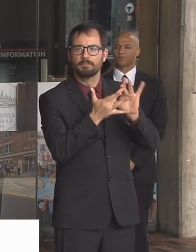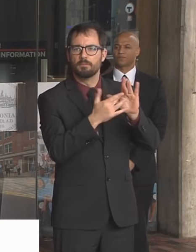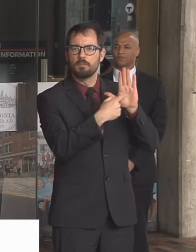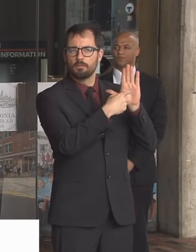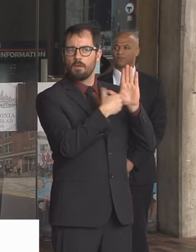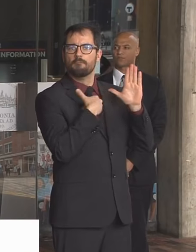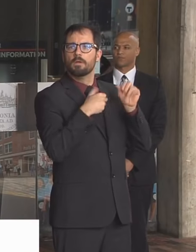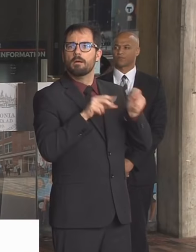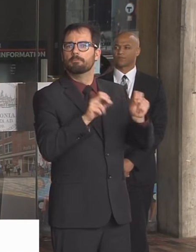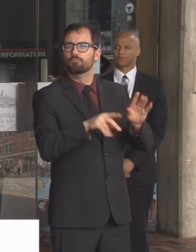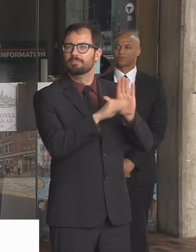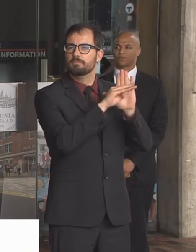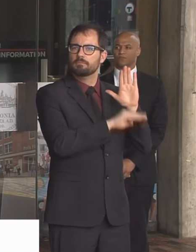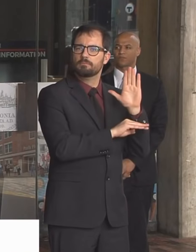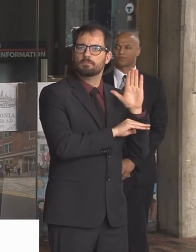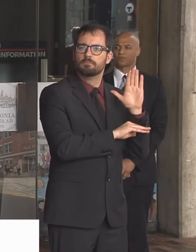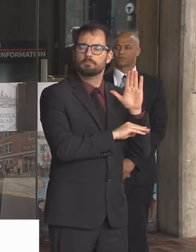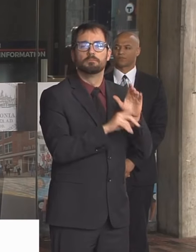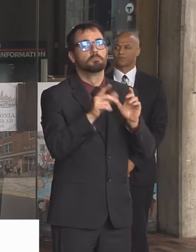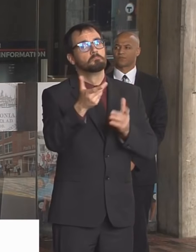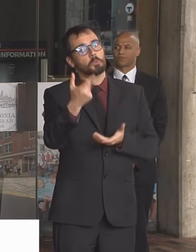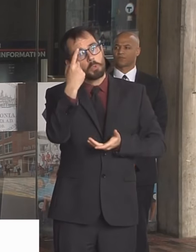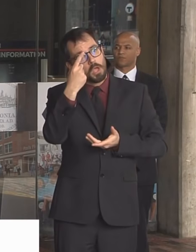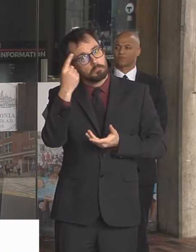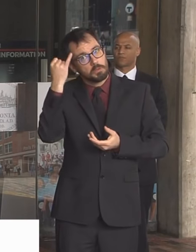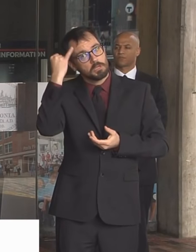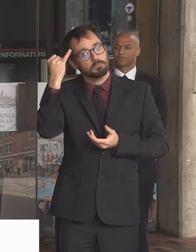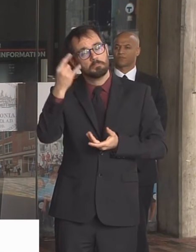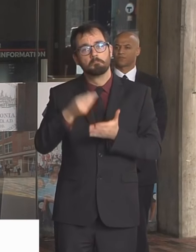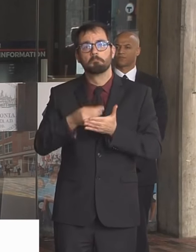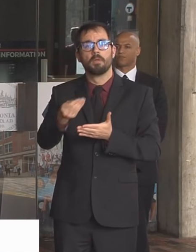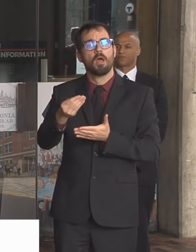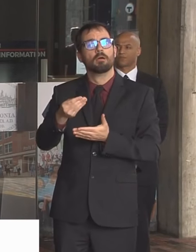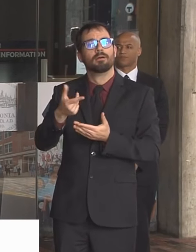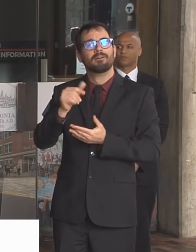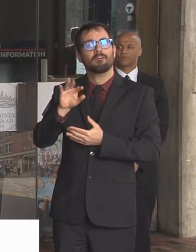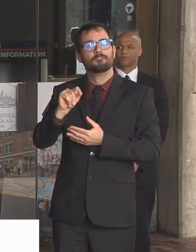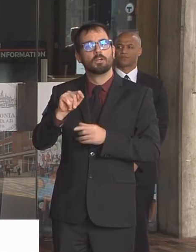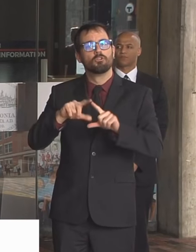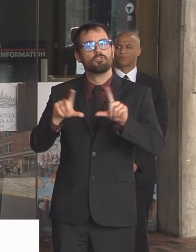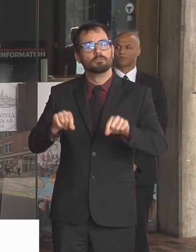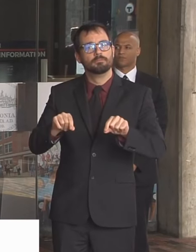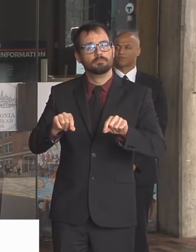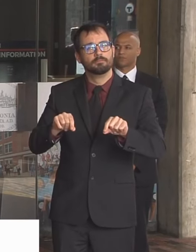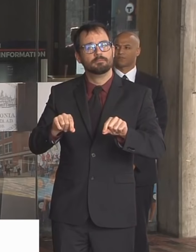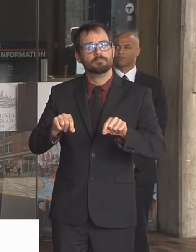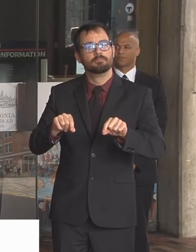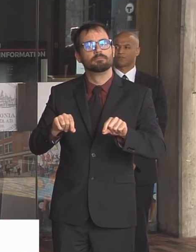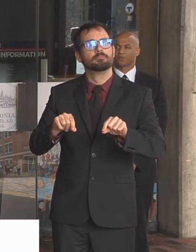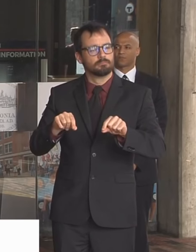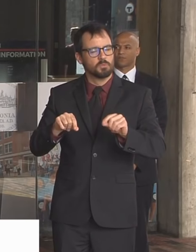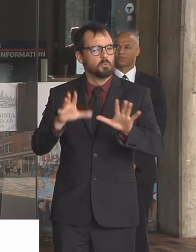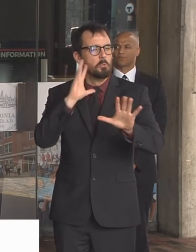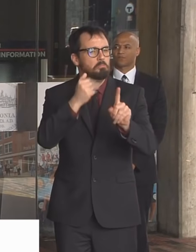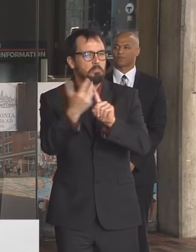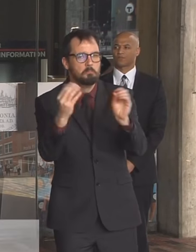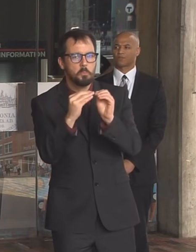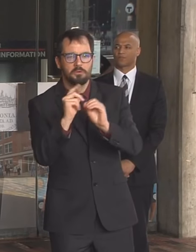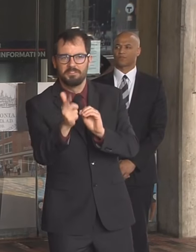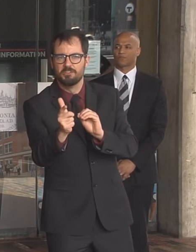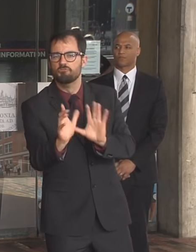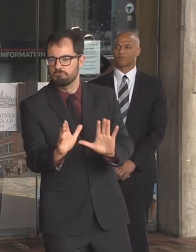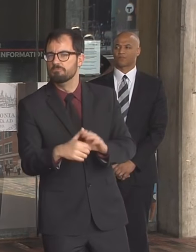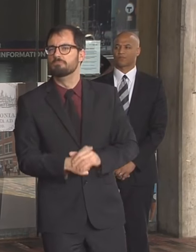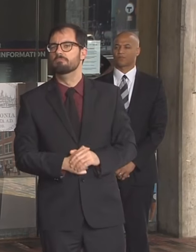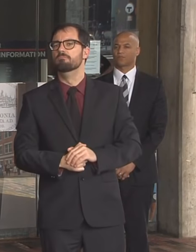that one of our businesses if you want to get takeout and many of these places are delivering you can take takeout they'll deliver to your house and it's an opportunity for us